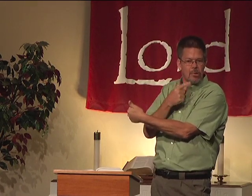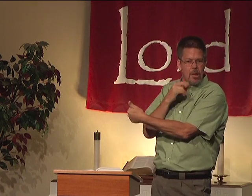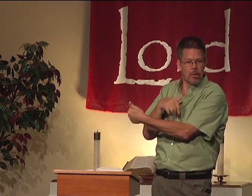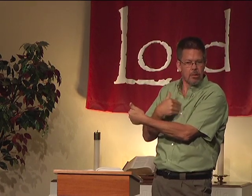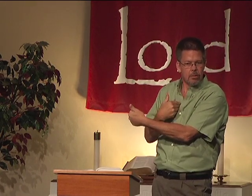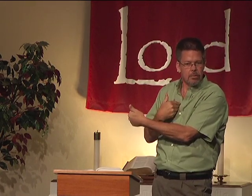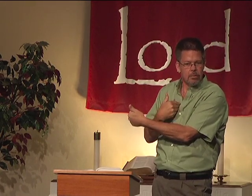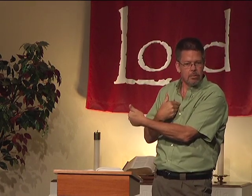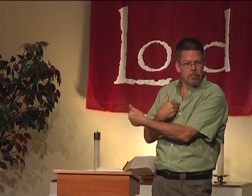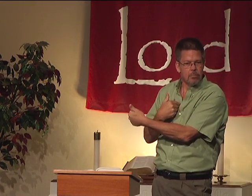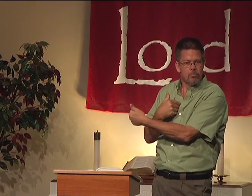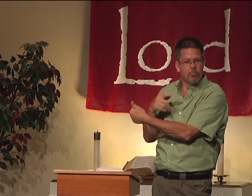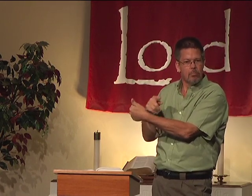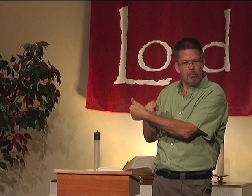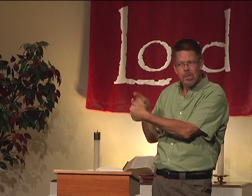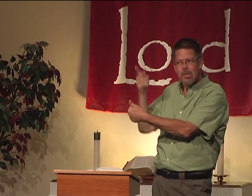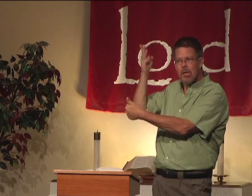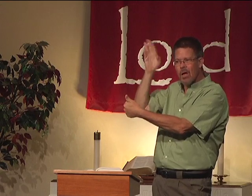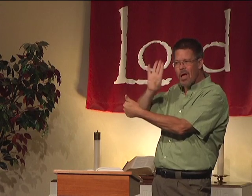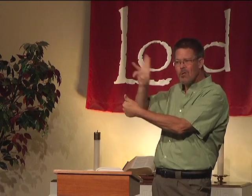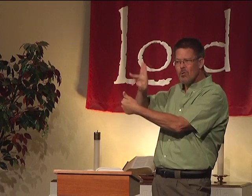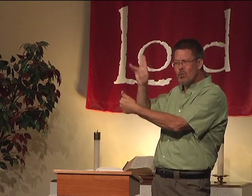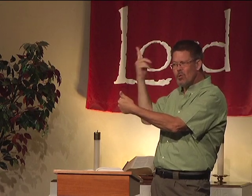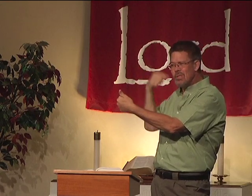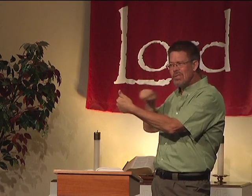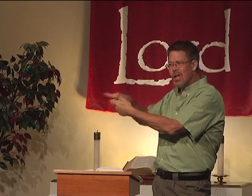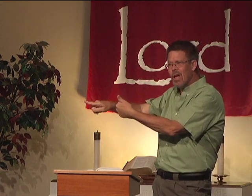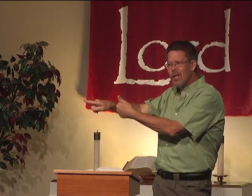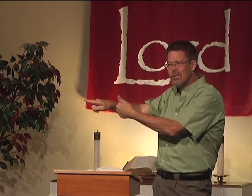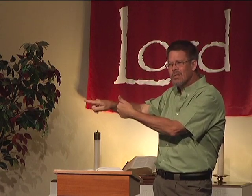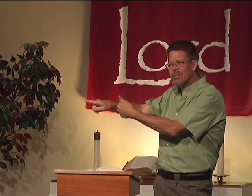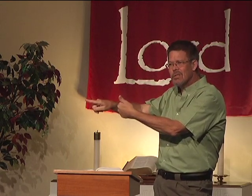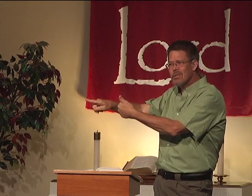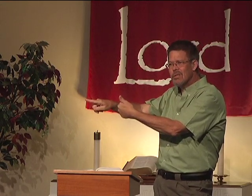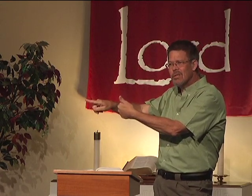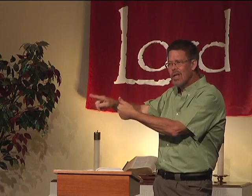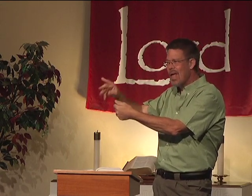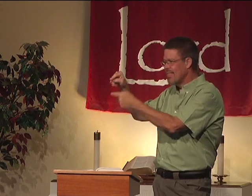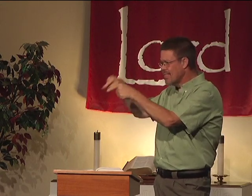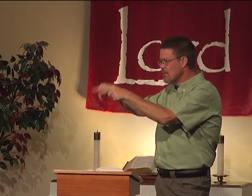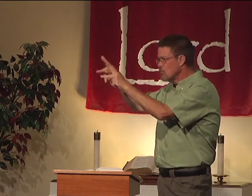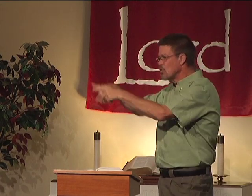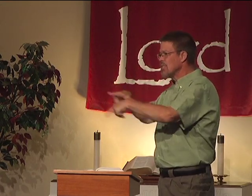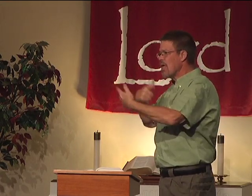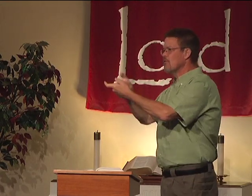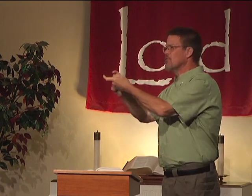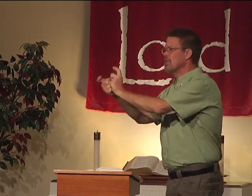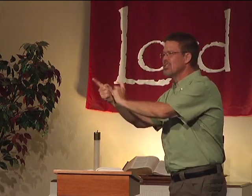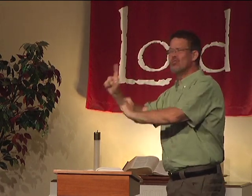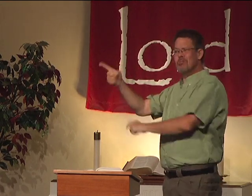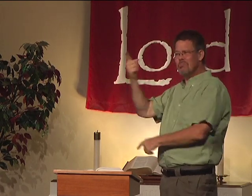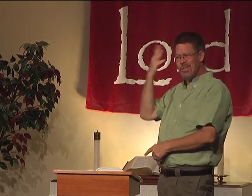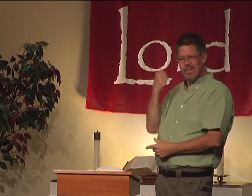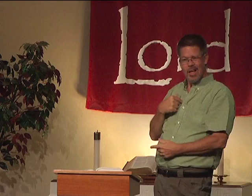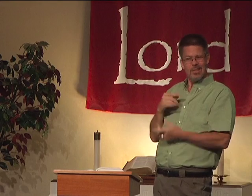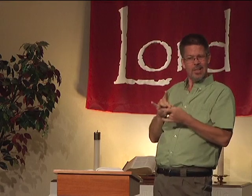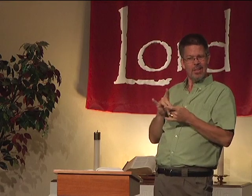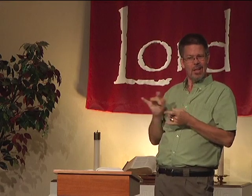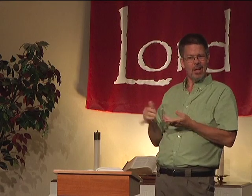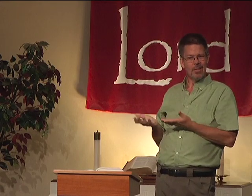And I don't even remember saying it. But God used us in that way. That person's life changed simply